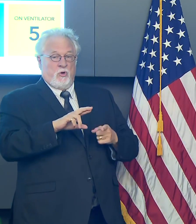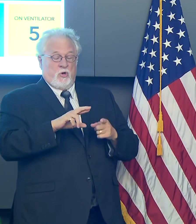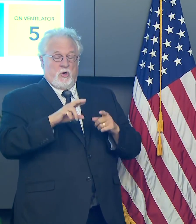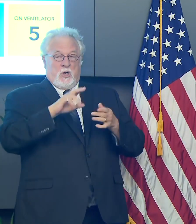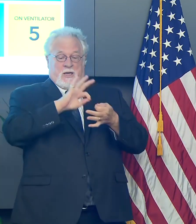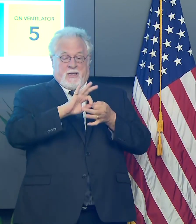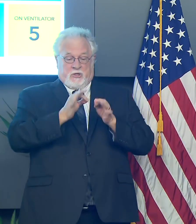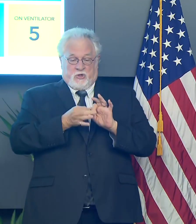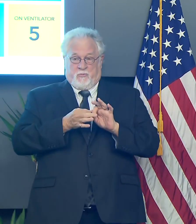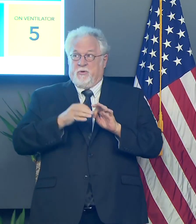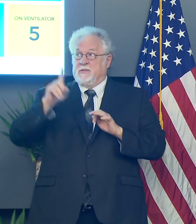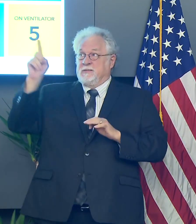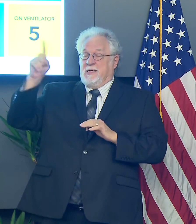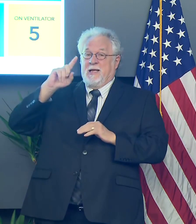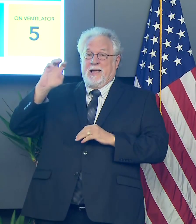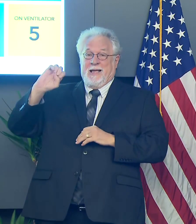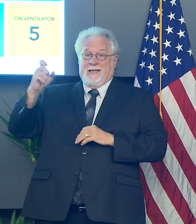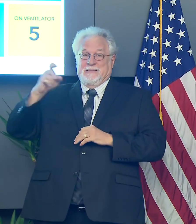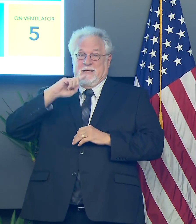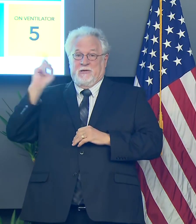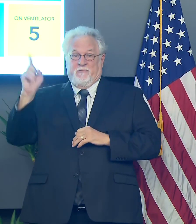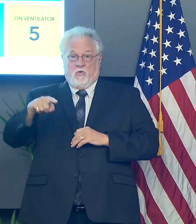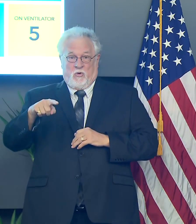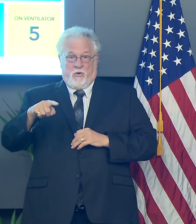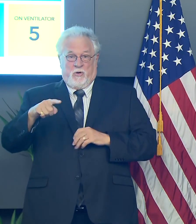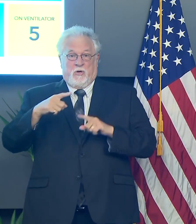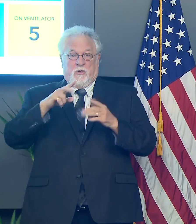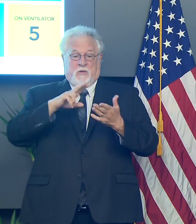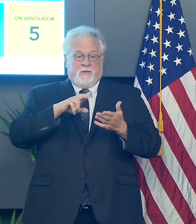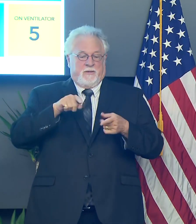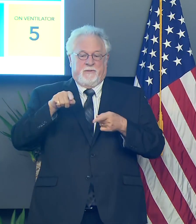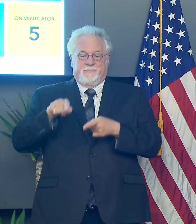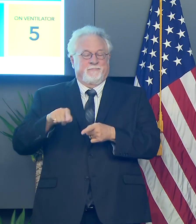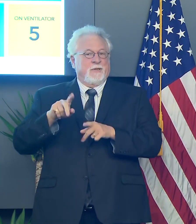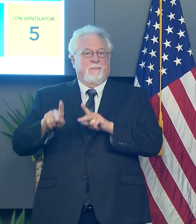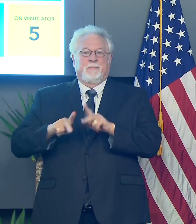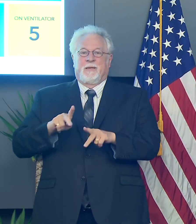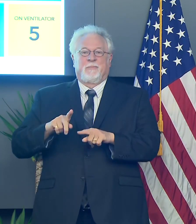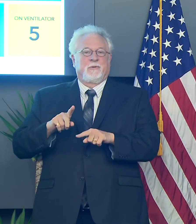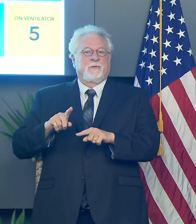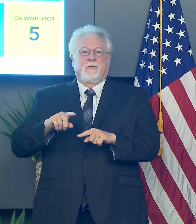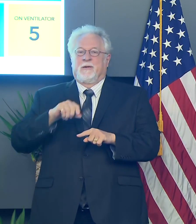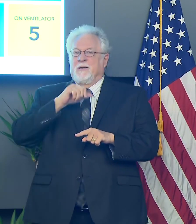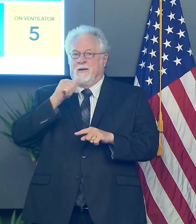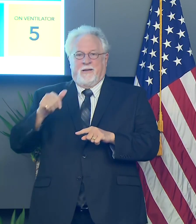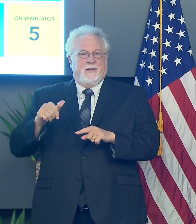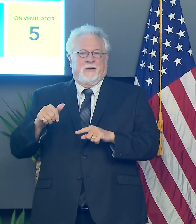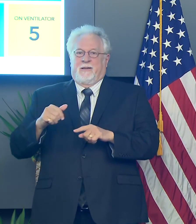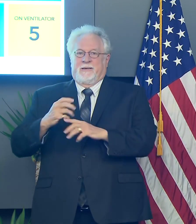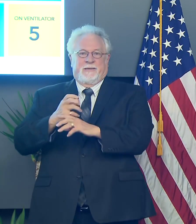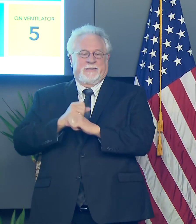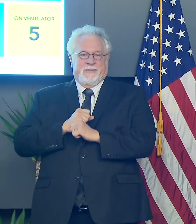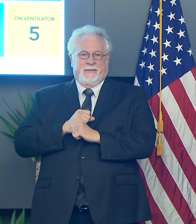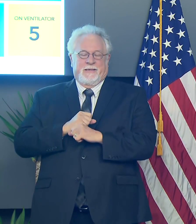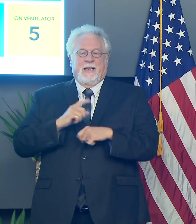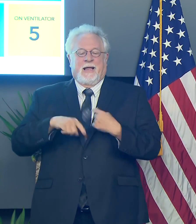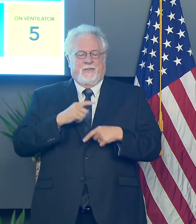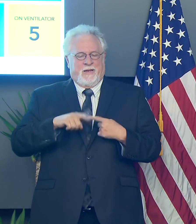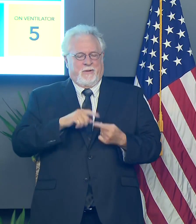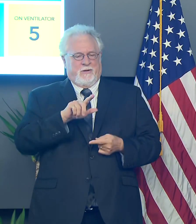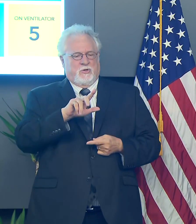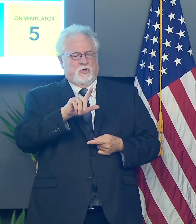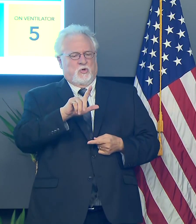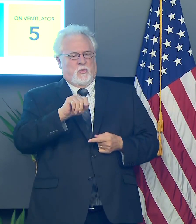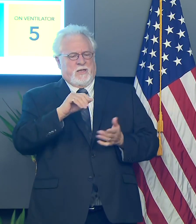interpreting the executive action signed by the president, those people are not going to be eligible. And then we have about 20,000